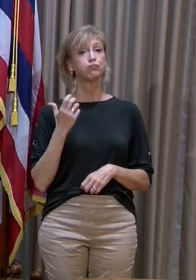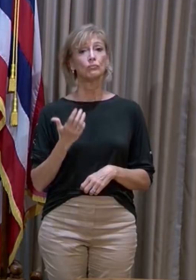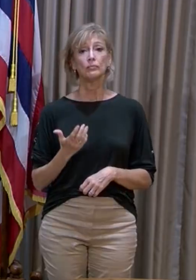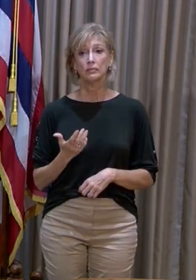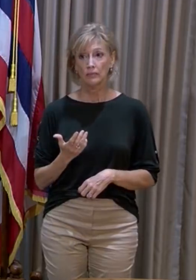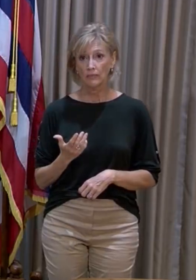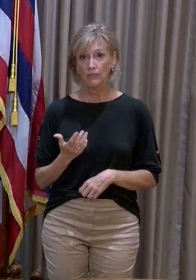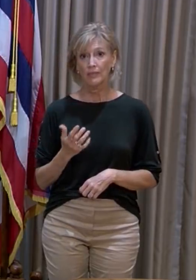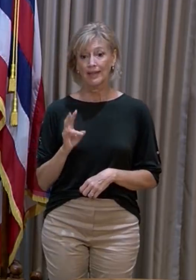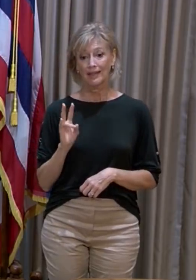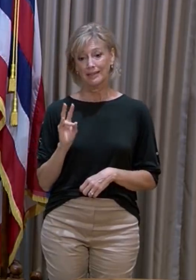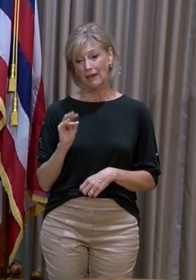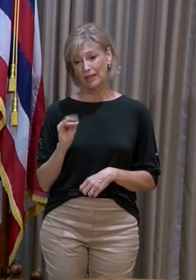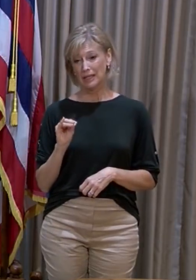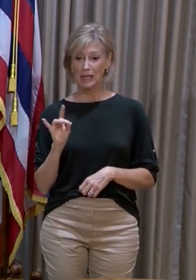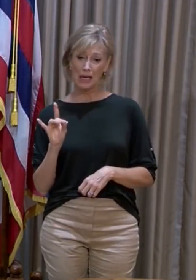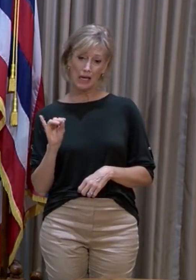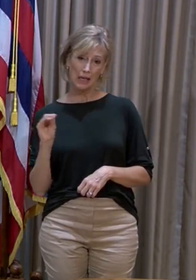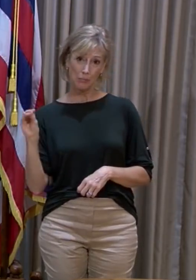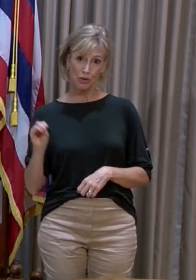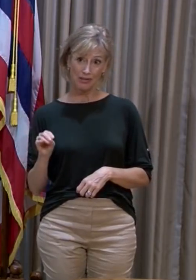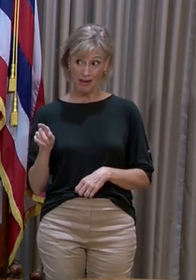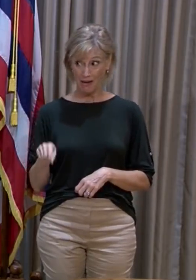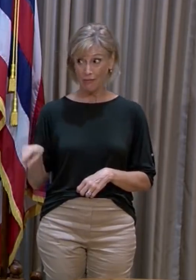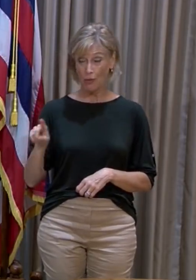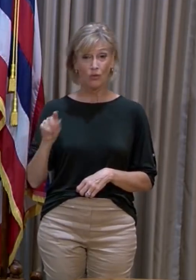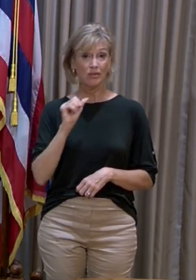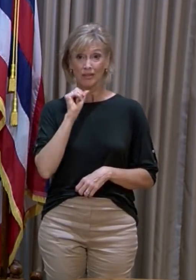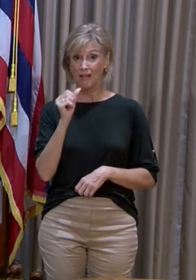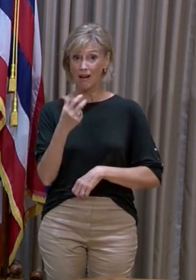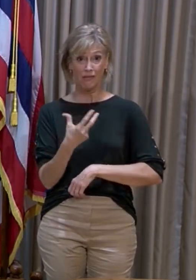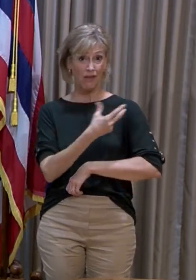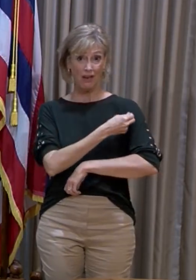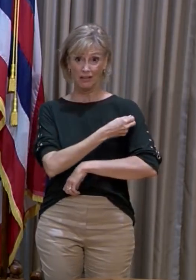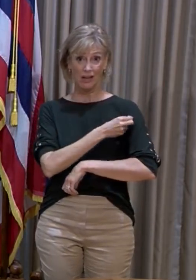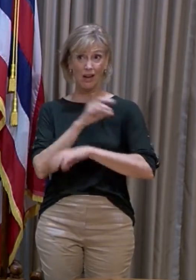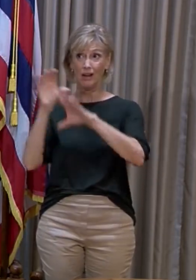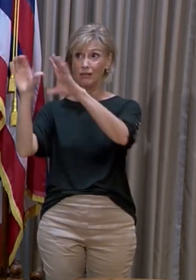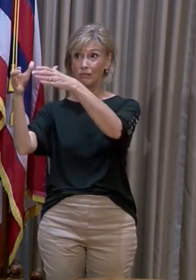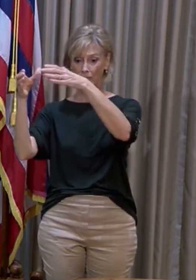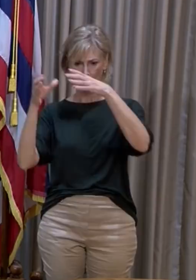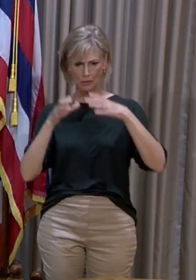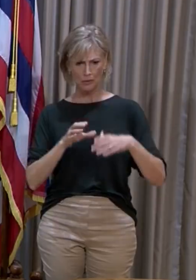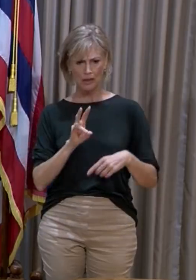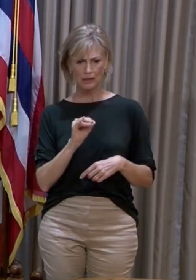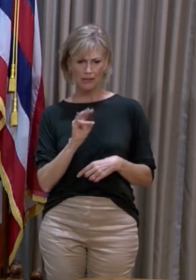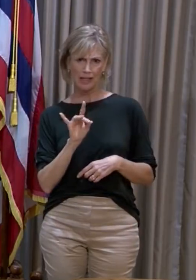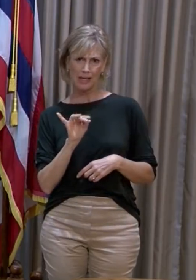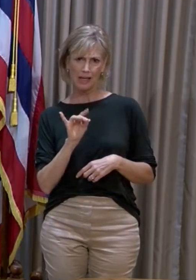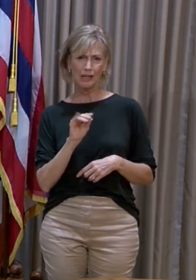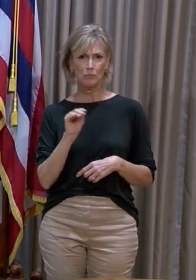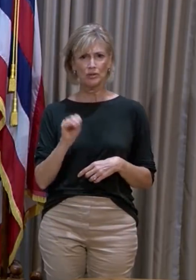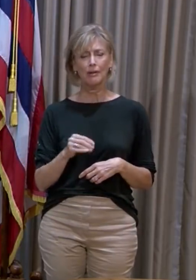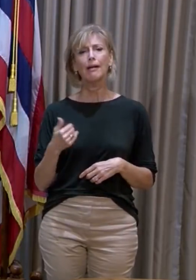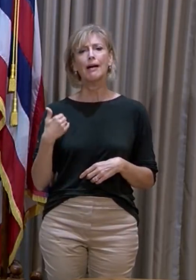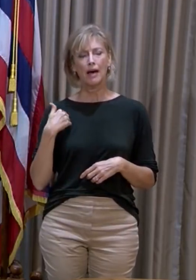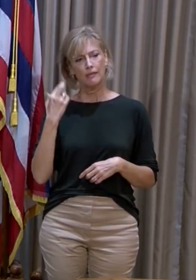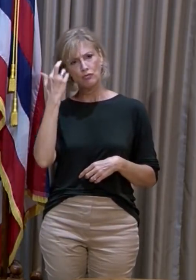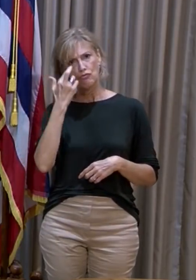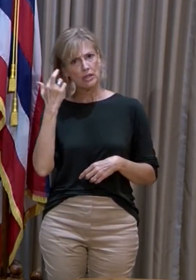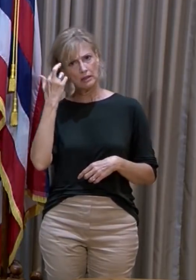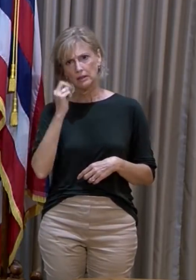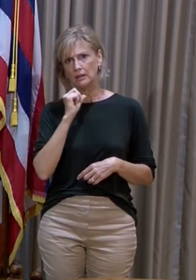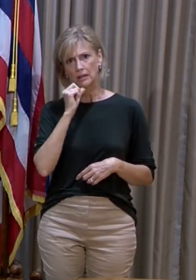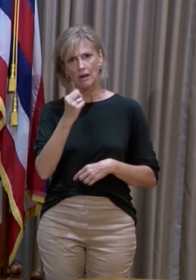that 70 to 80 percent of those who are unvaccinated had a reason for not being vaccinated.